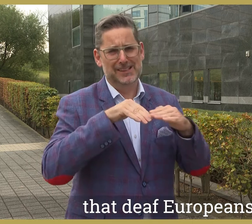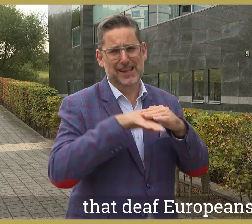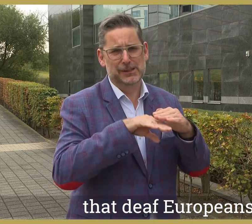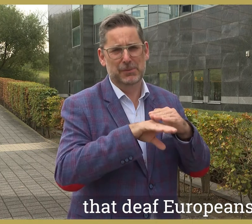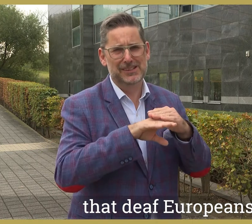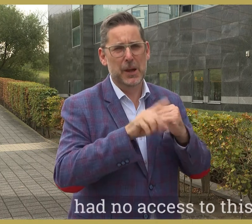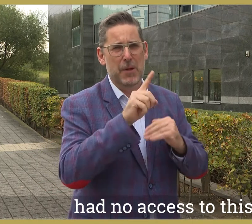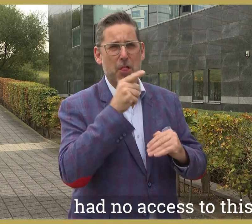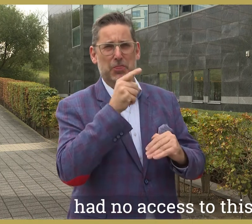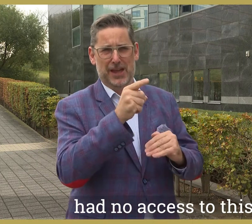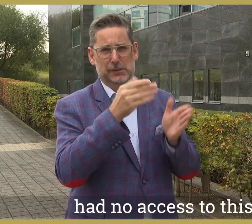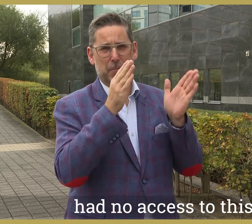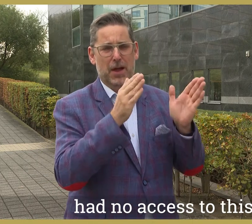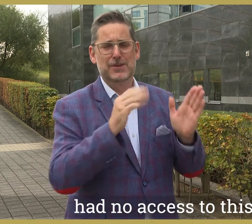Europeans had no access to this.